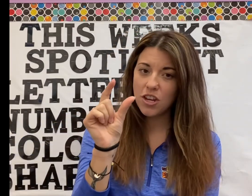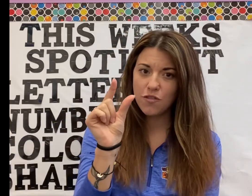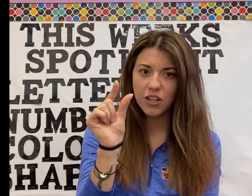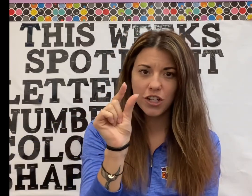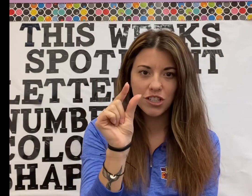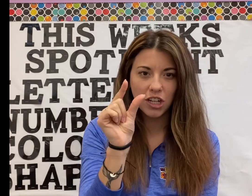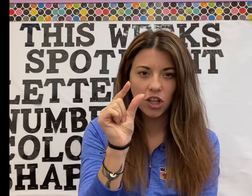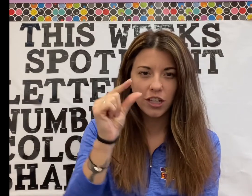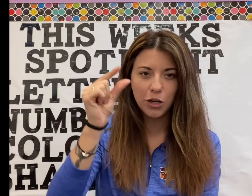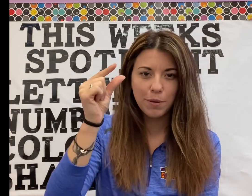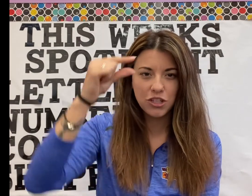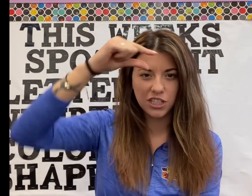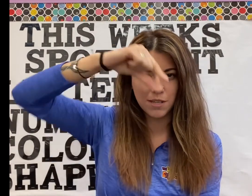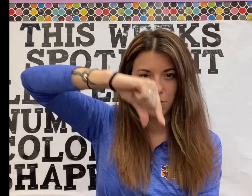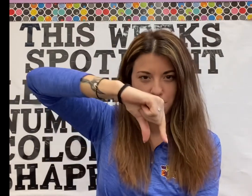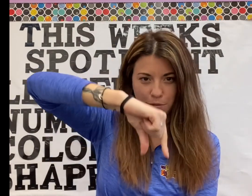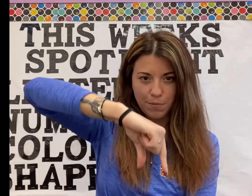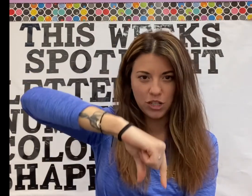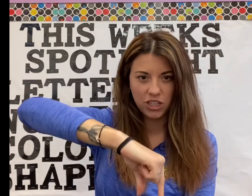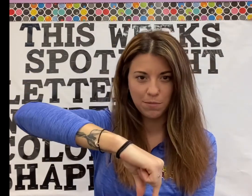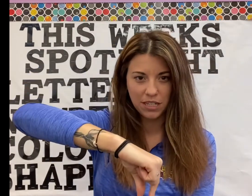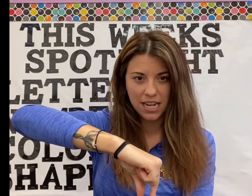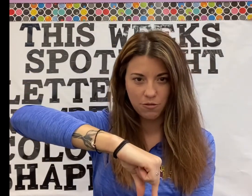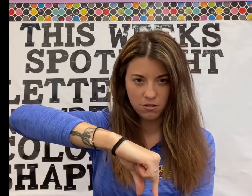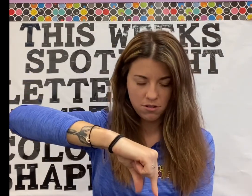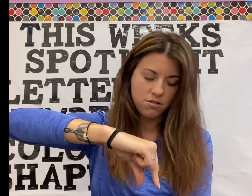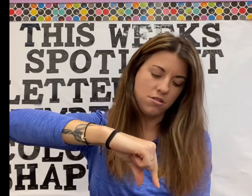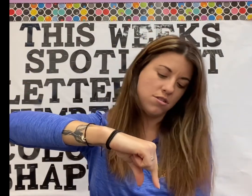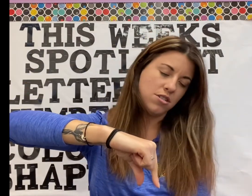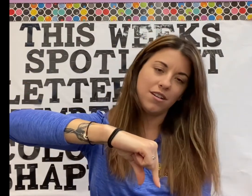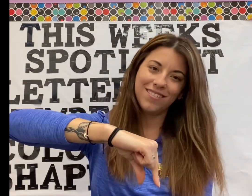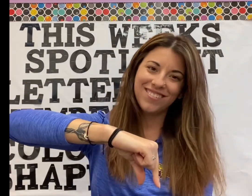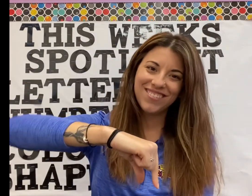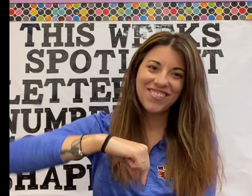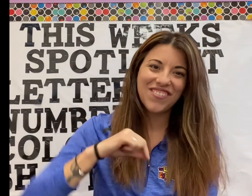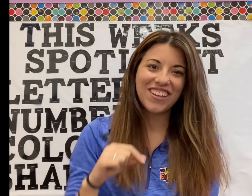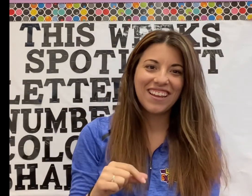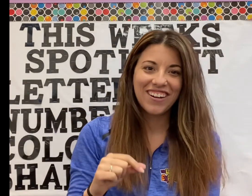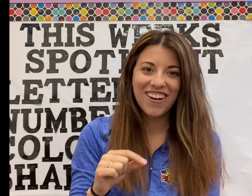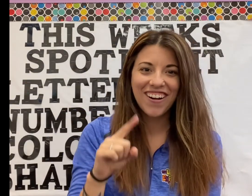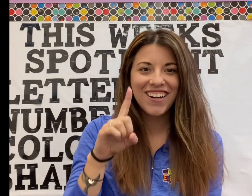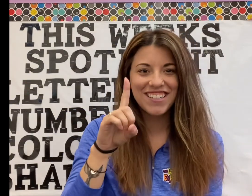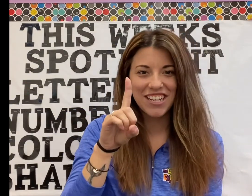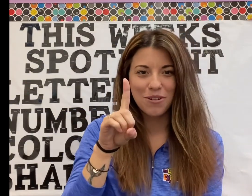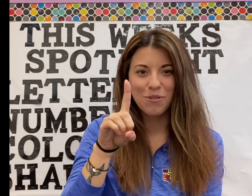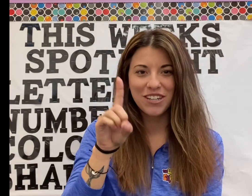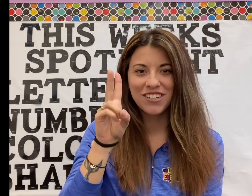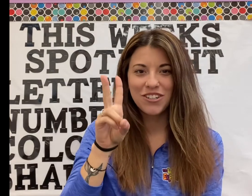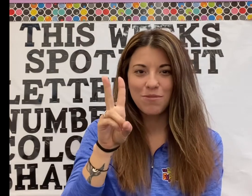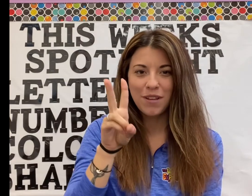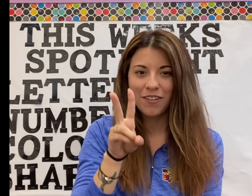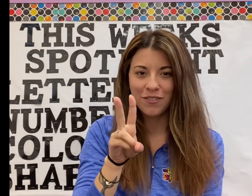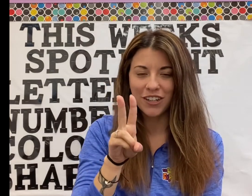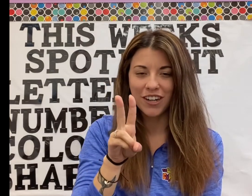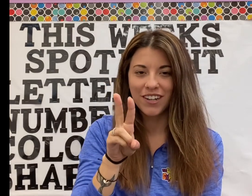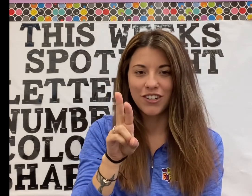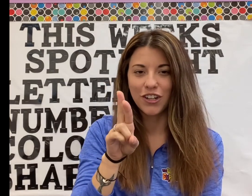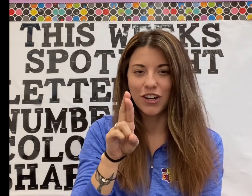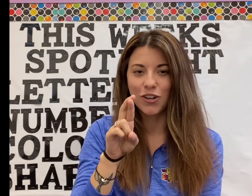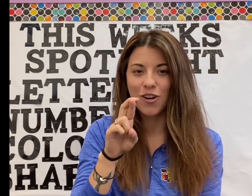your finger and it's gonna look like you're pinching someone, pinching something down. For the letter R, you take your pointer and your middle finger, you're gonna cross